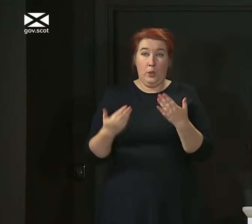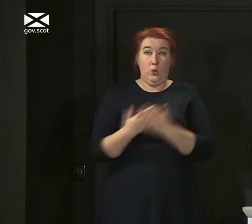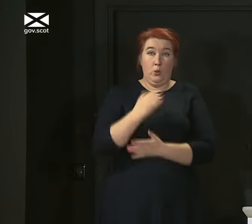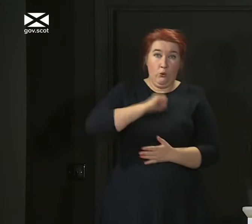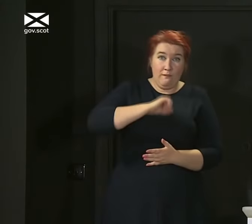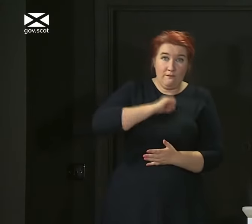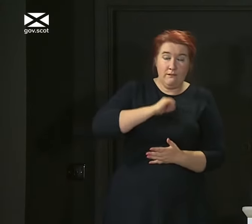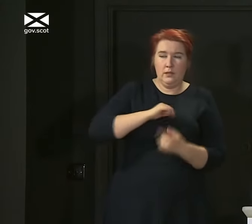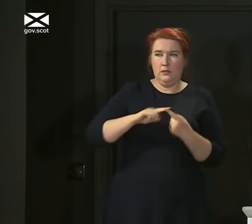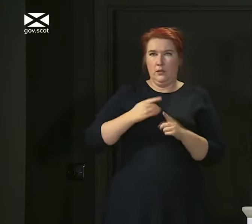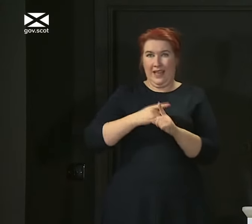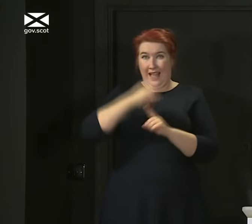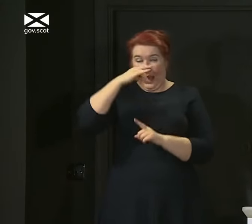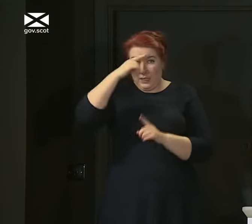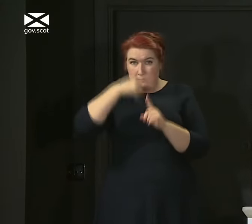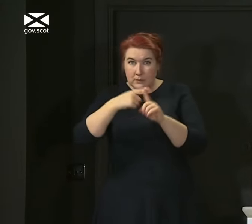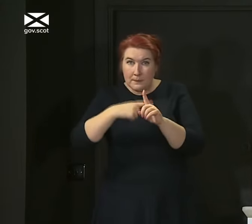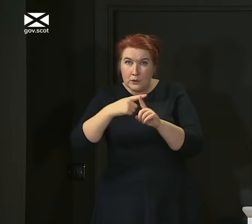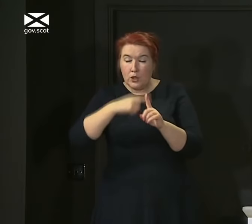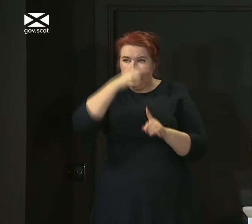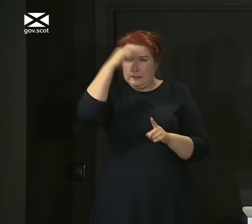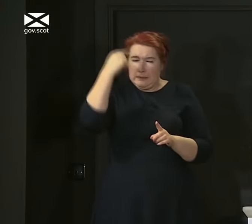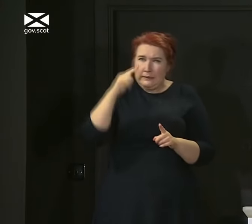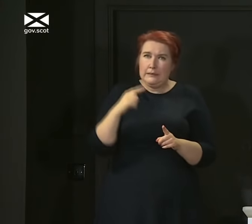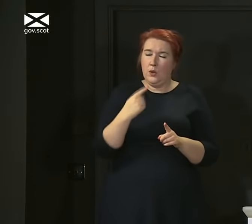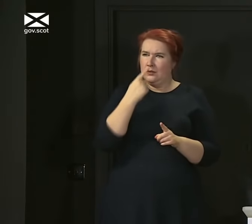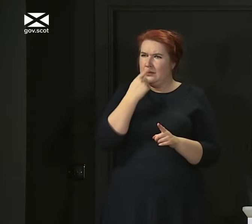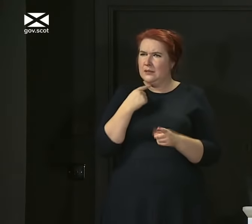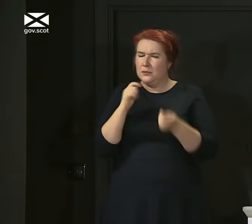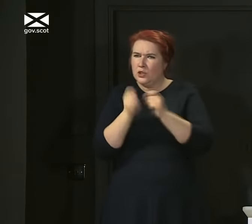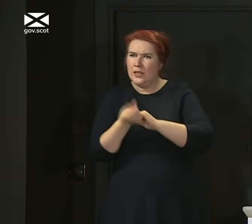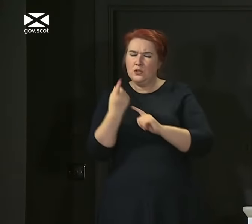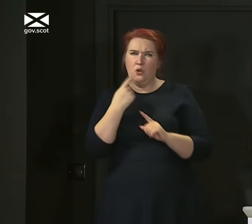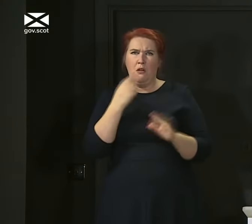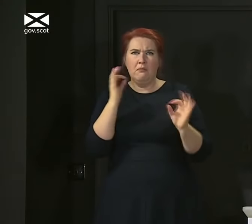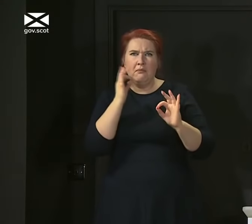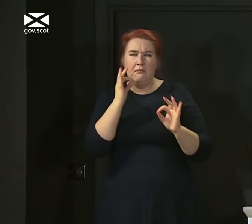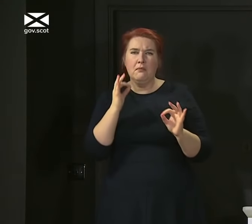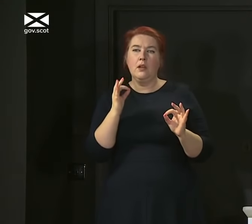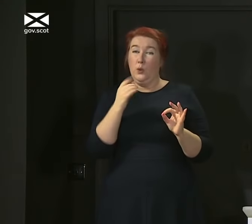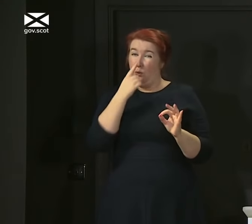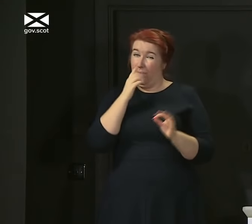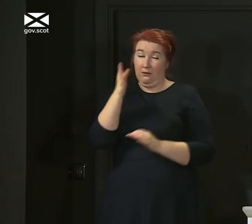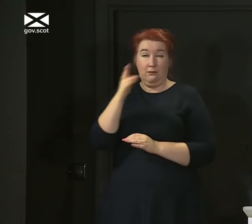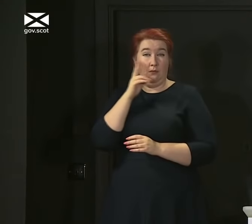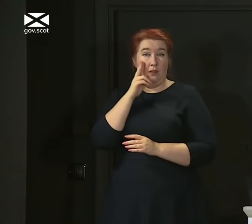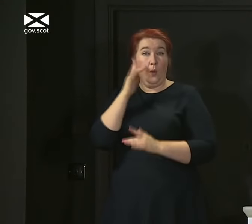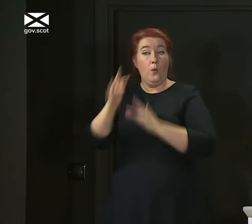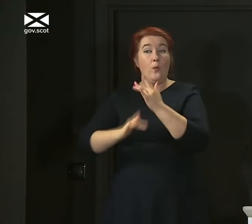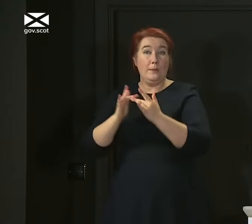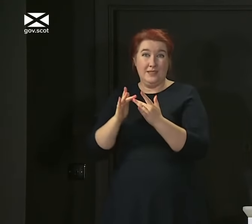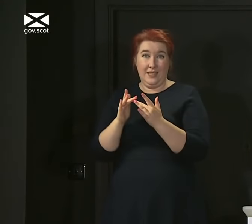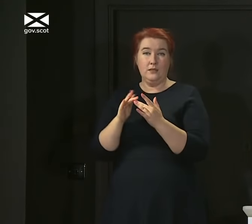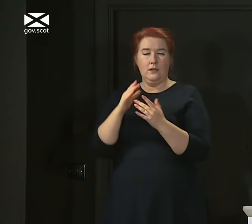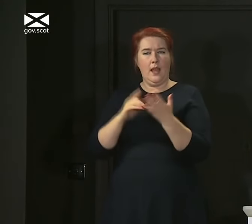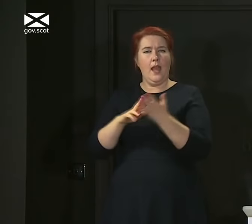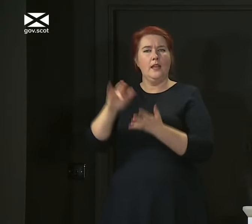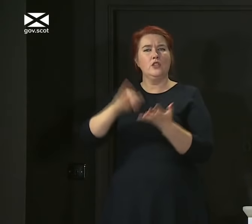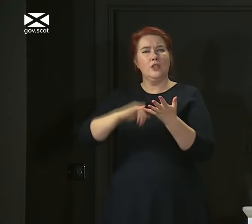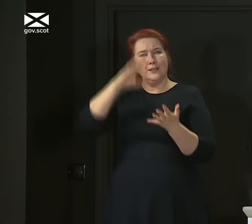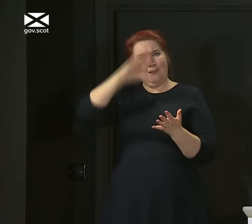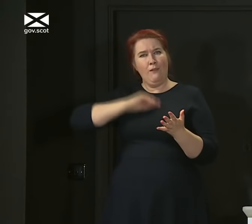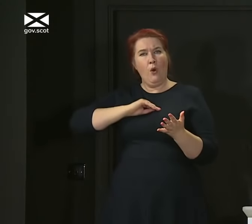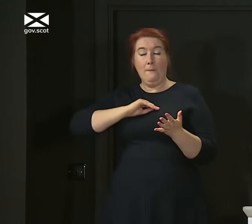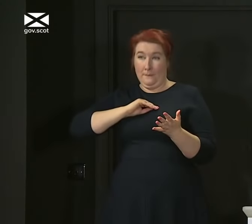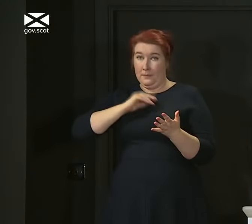fever or a loss of or change in your sense of taste or smell. You can go to the NHS Informed website and find out how to book a test. If